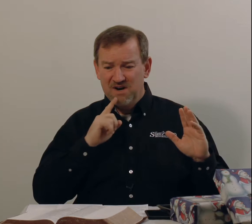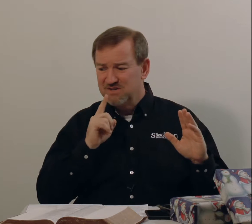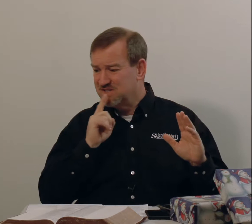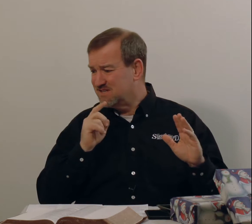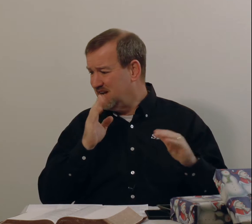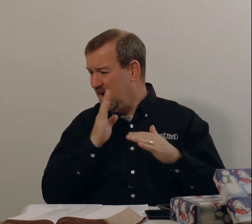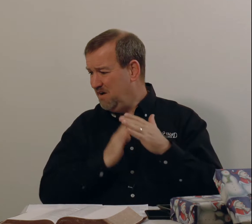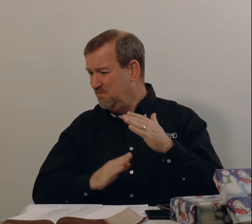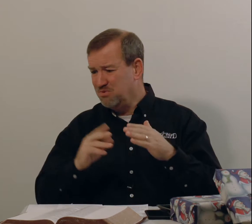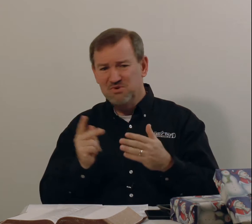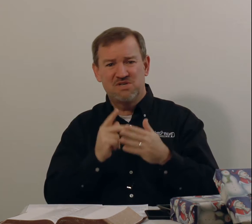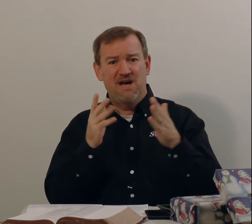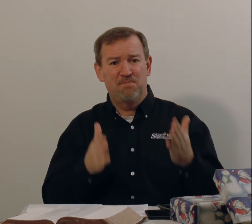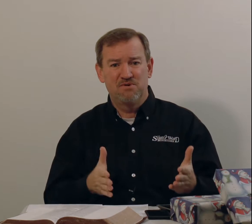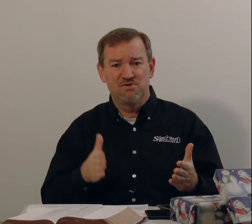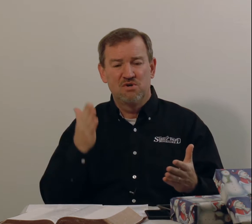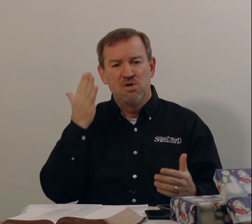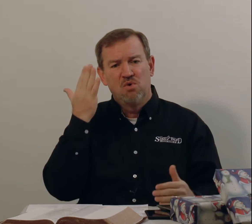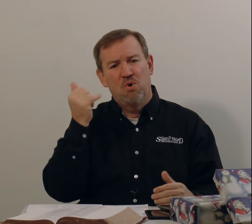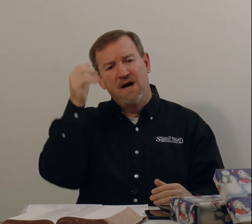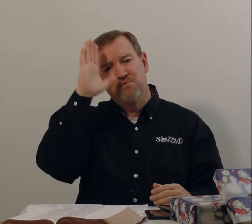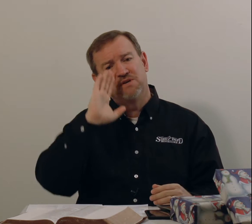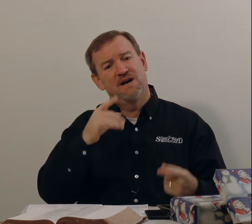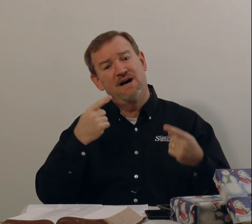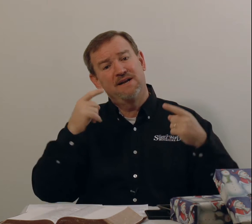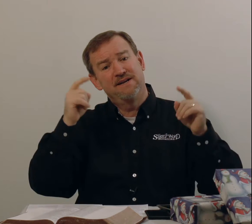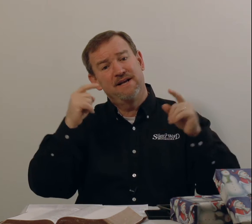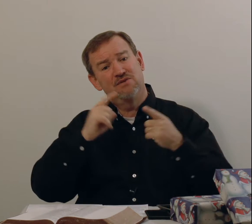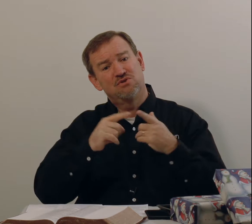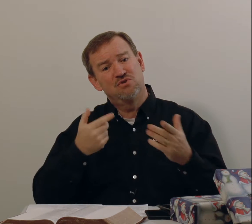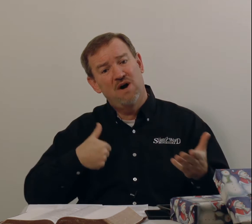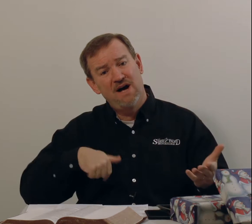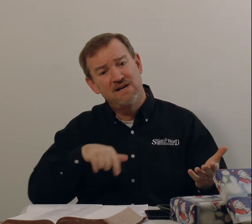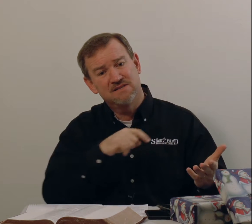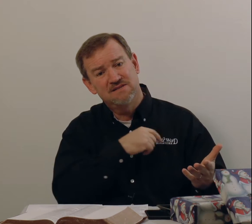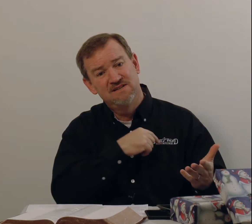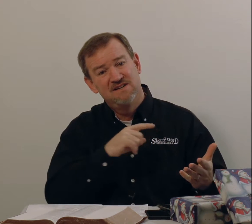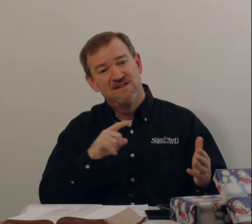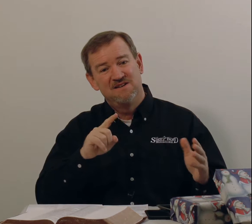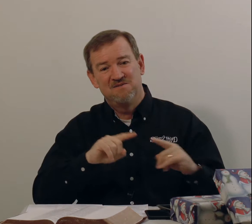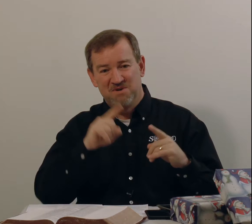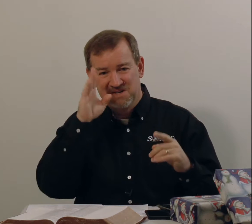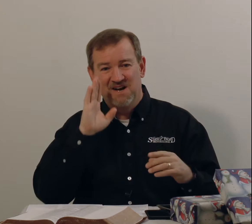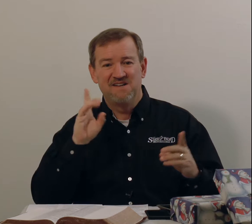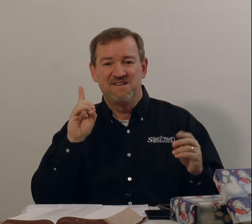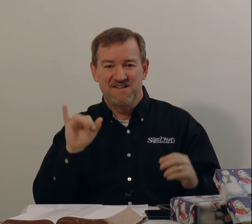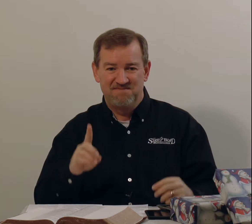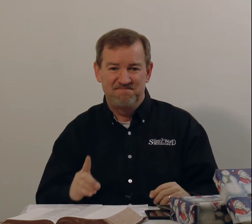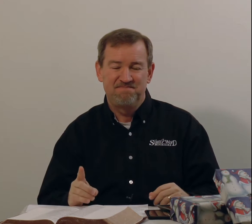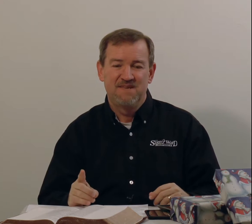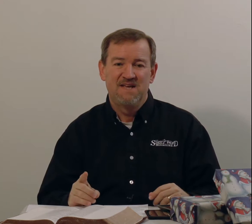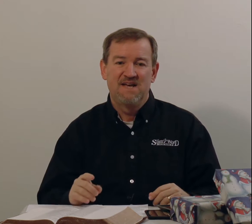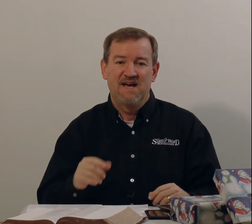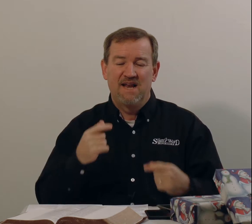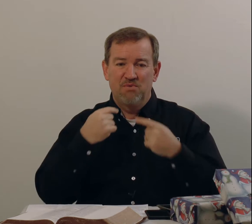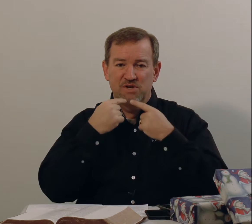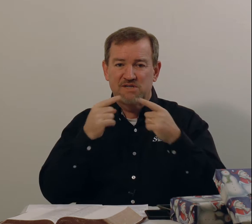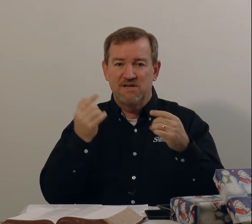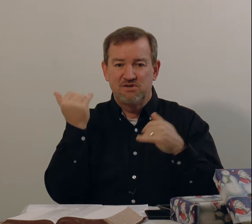are just humble shepherds. Why would God announce to us? But God did. And I want to tell you